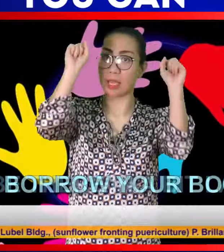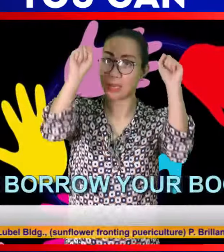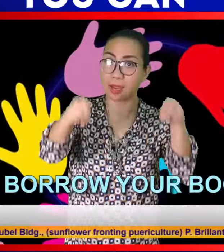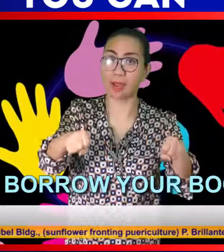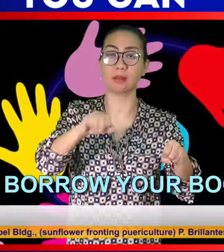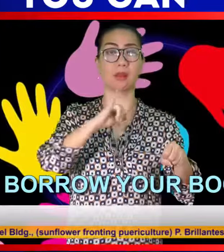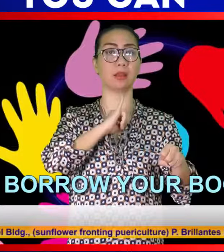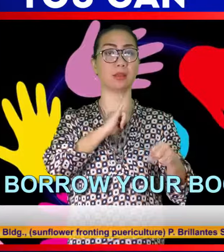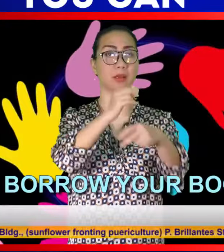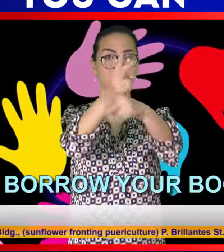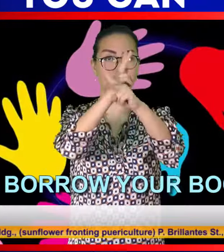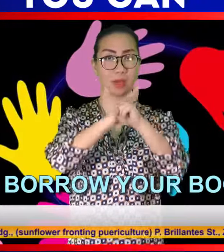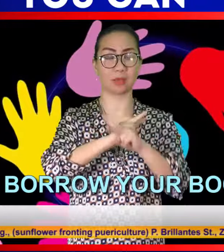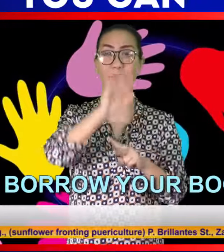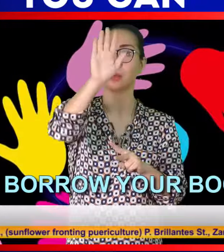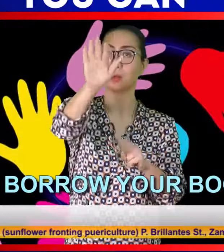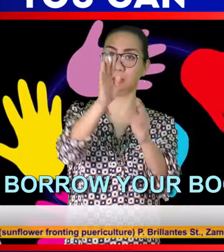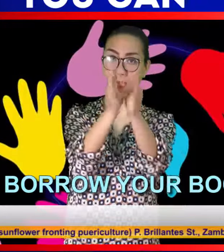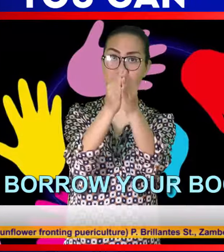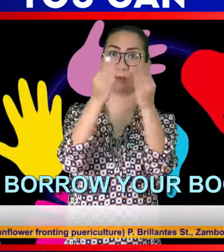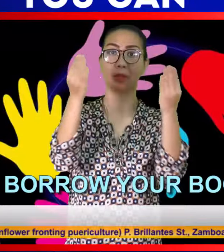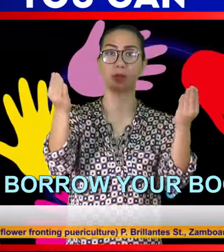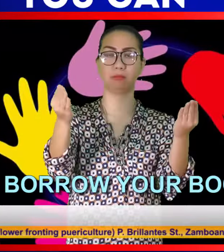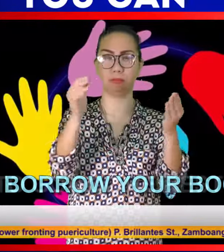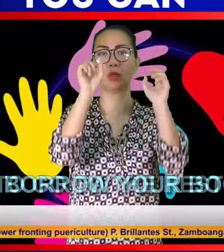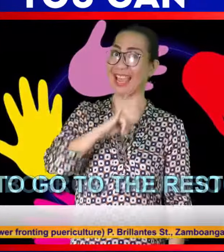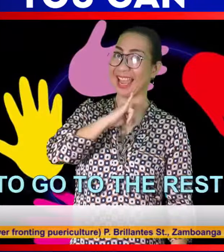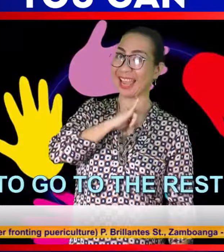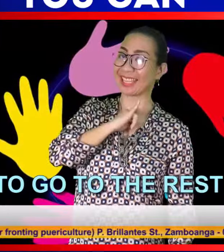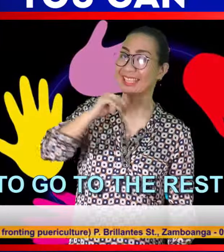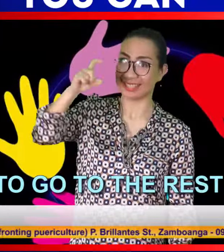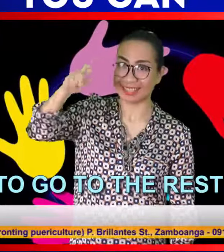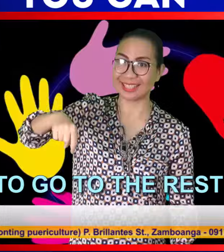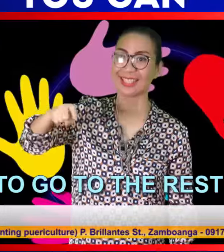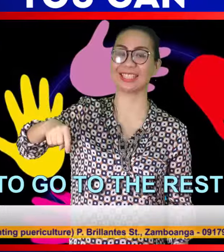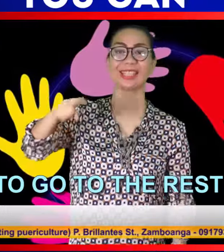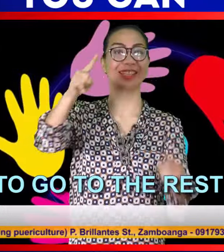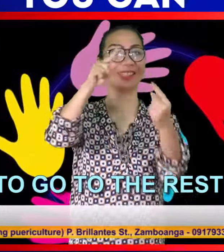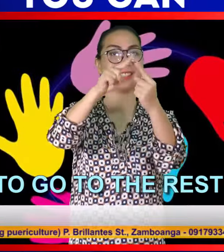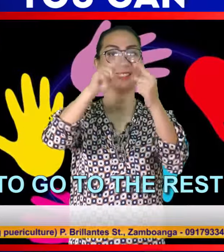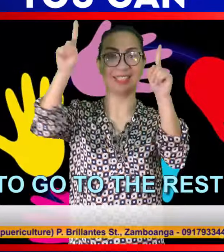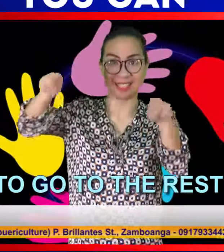Can I borrow your book? I need to go to the restroom.